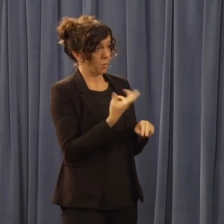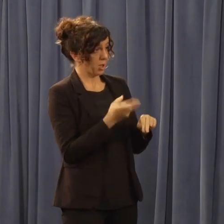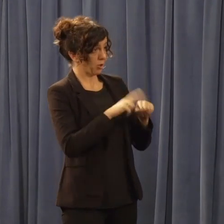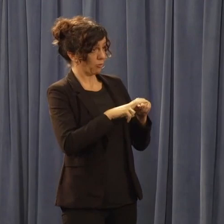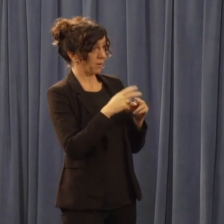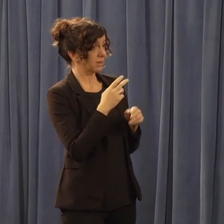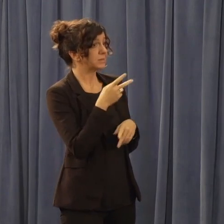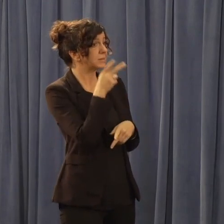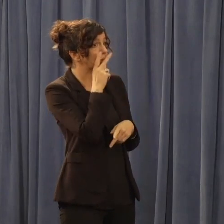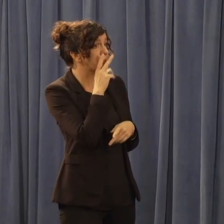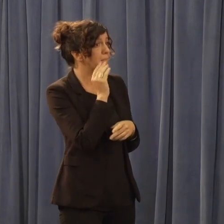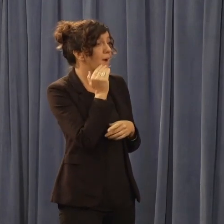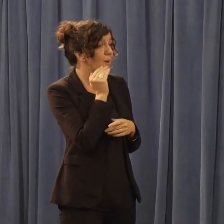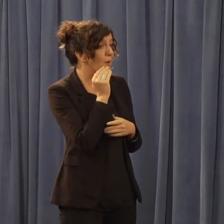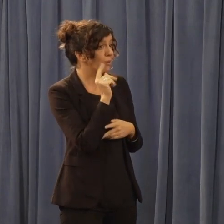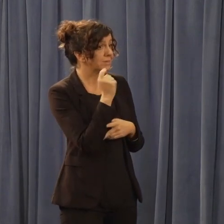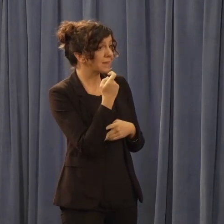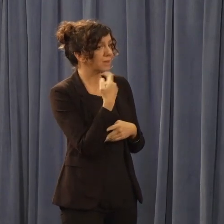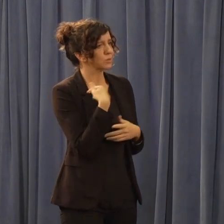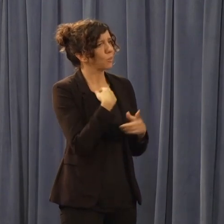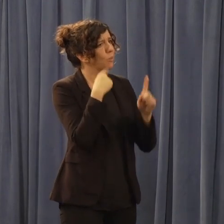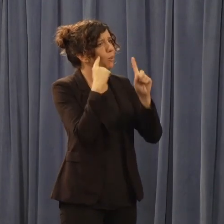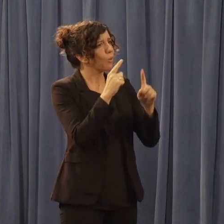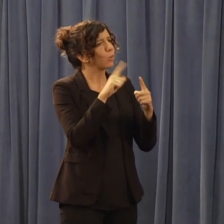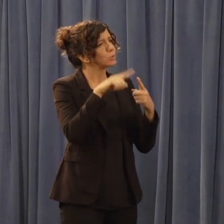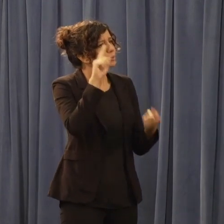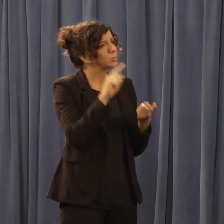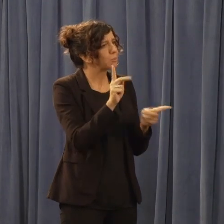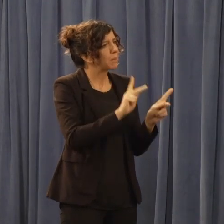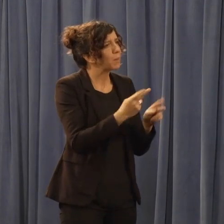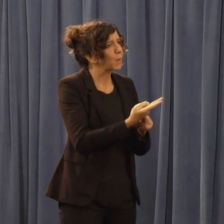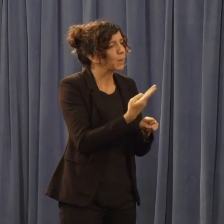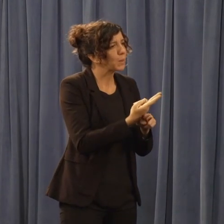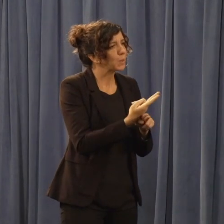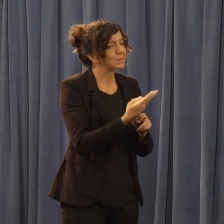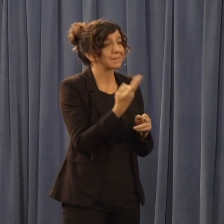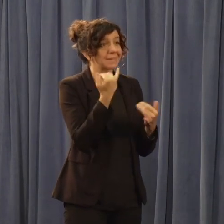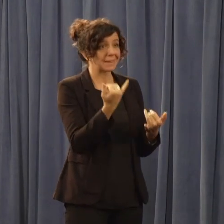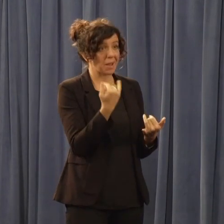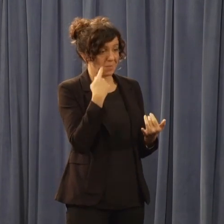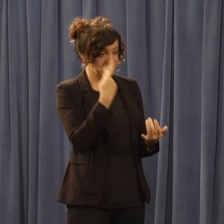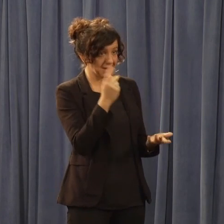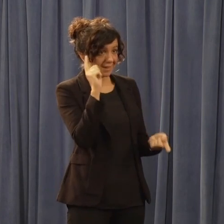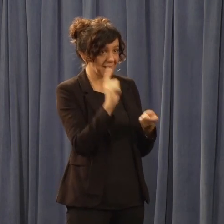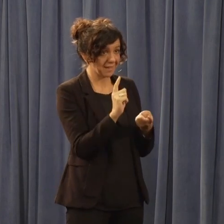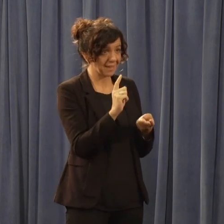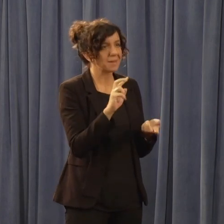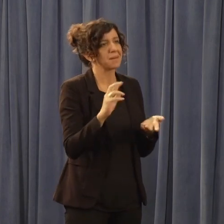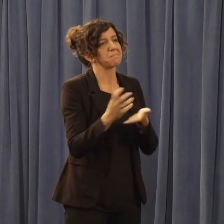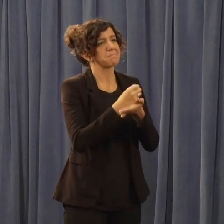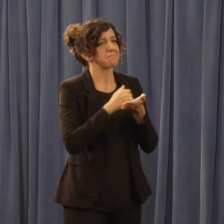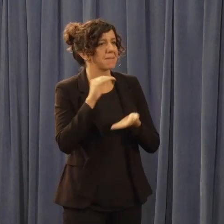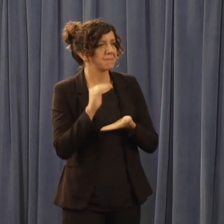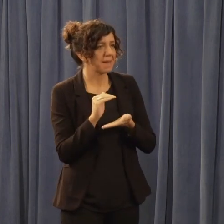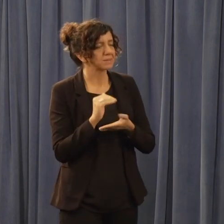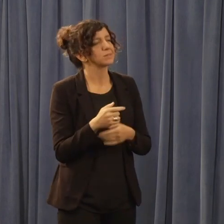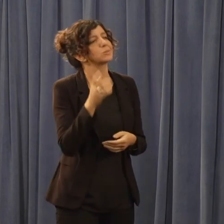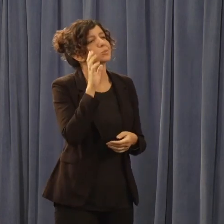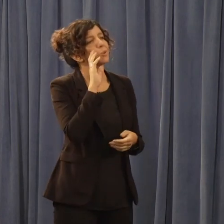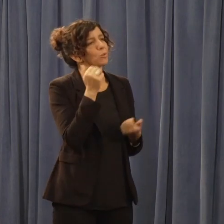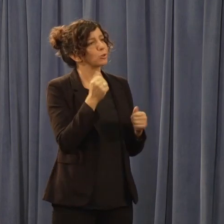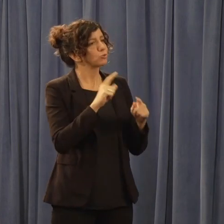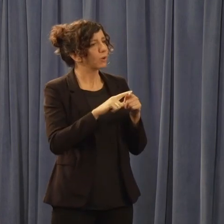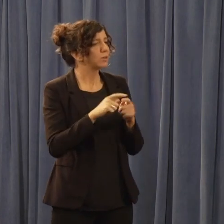reduce consumption. We are going to backfill some of those losses, particularly for the Song Brown program,